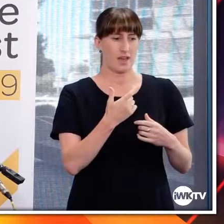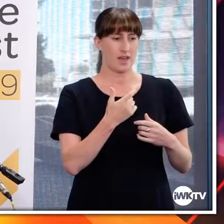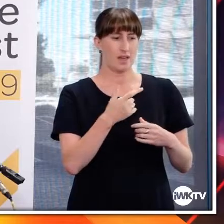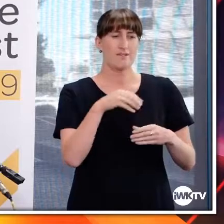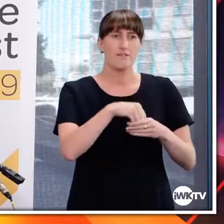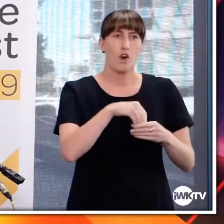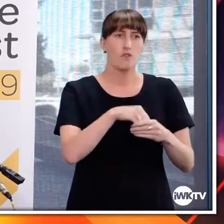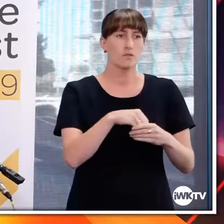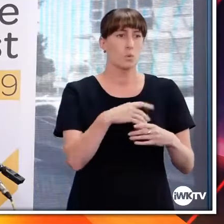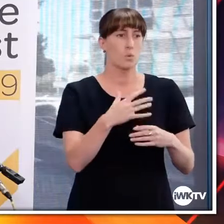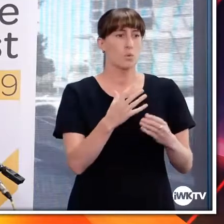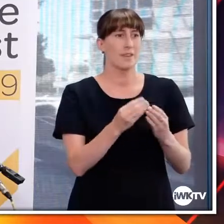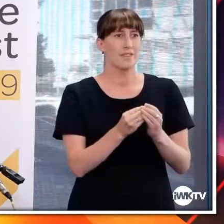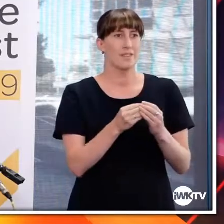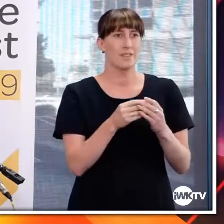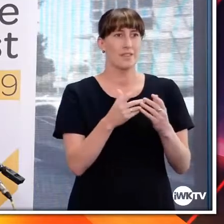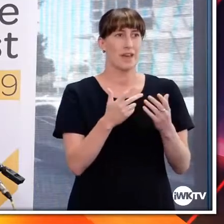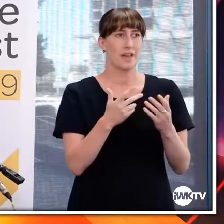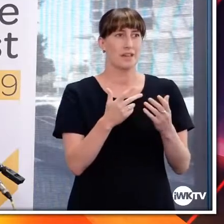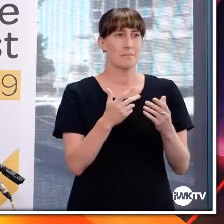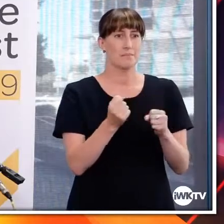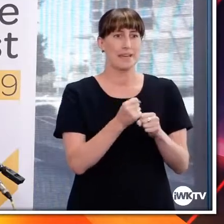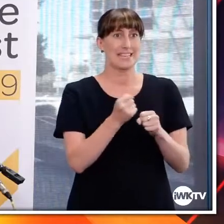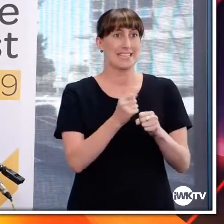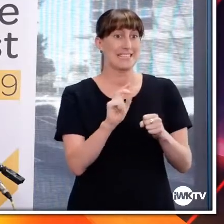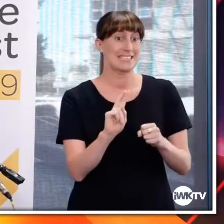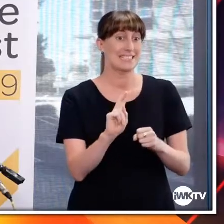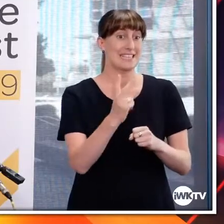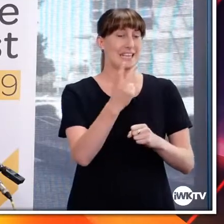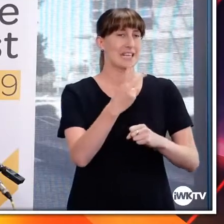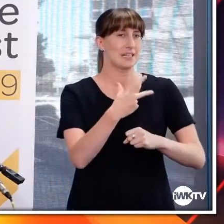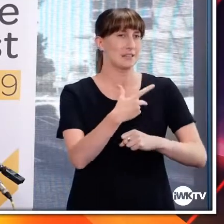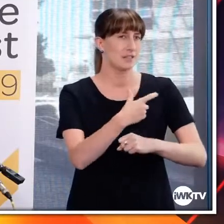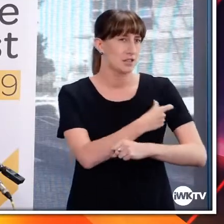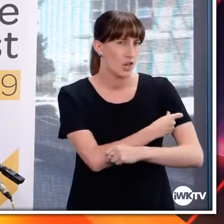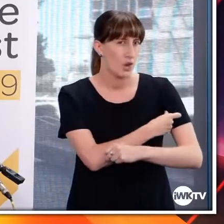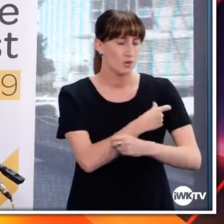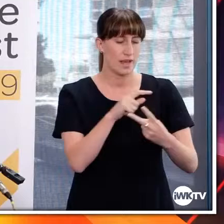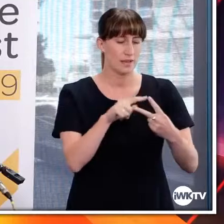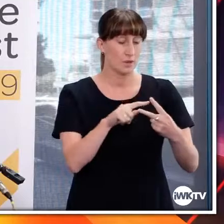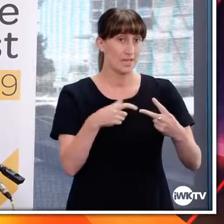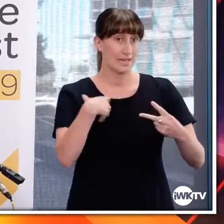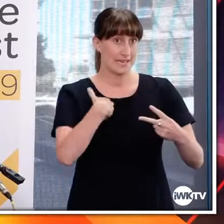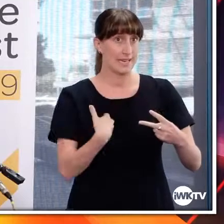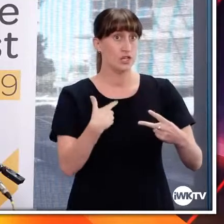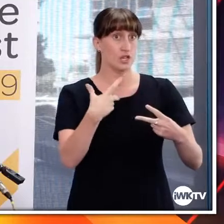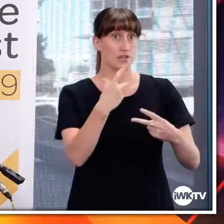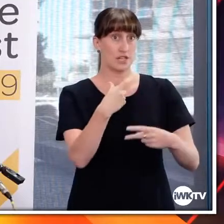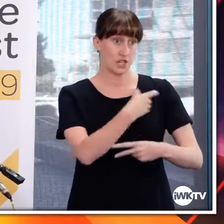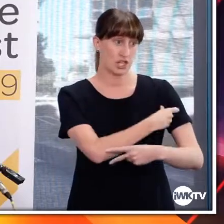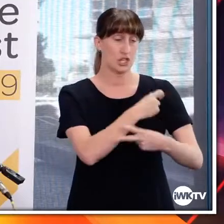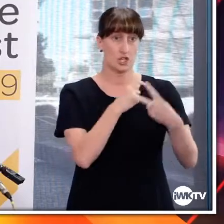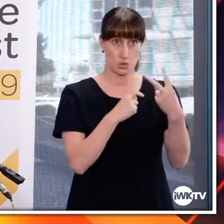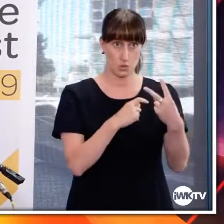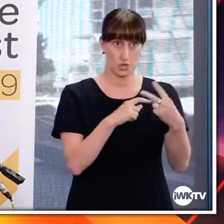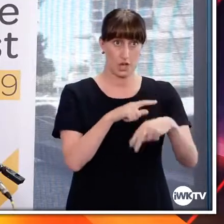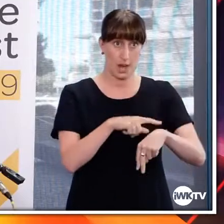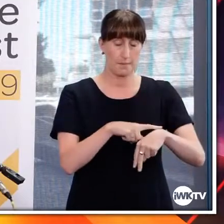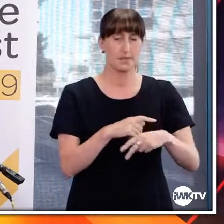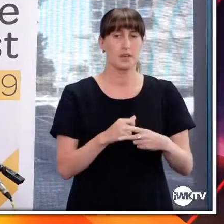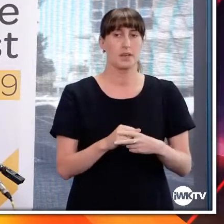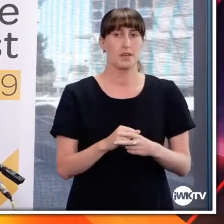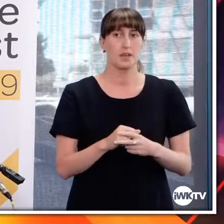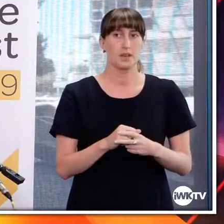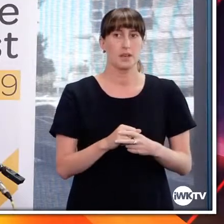the UK and the US? I mean, would MedSafe be telling New Zealand not to roll without,